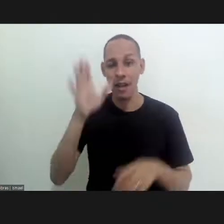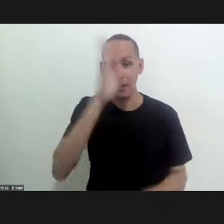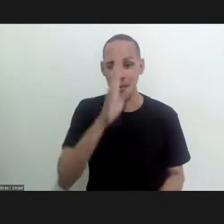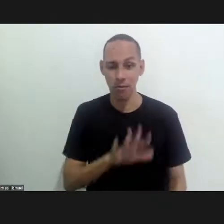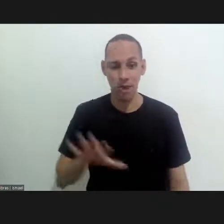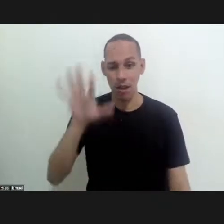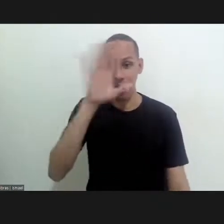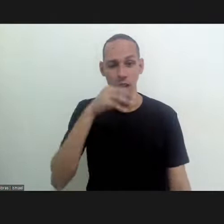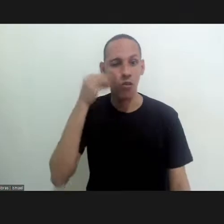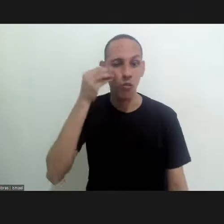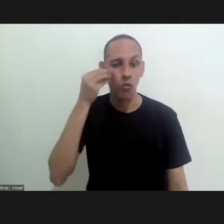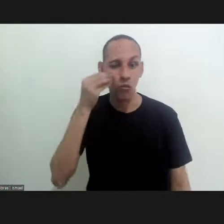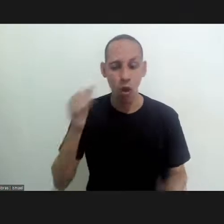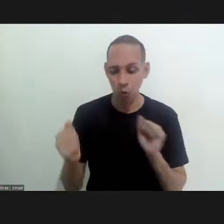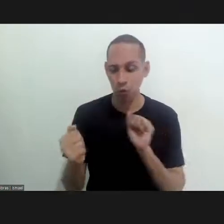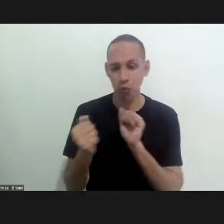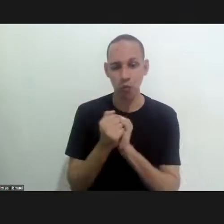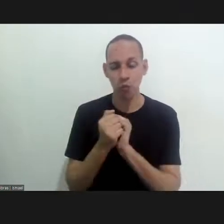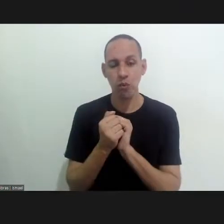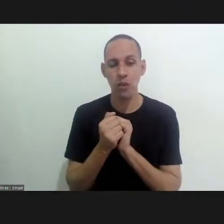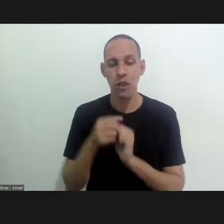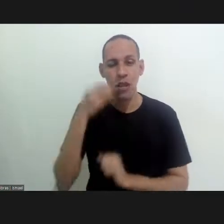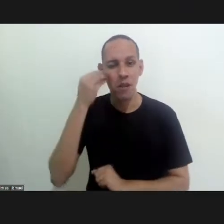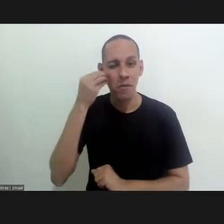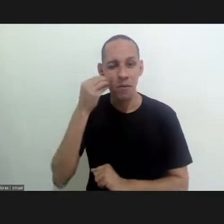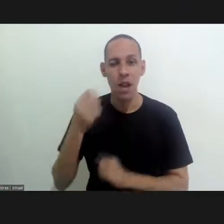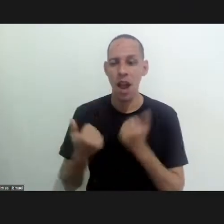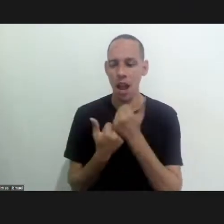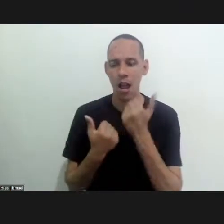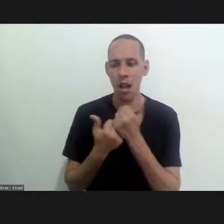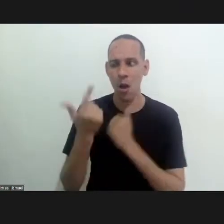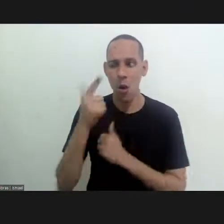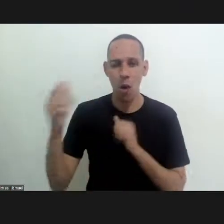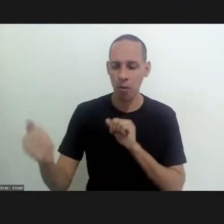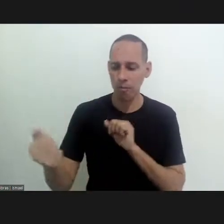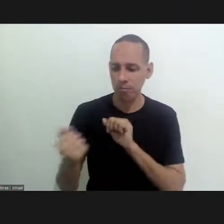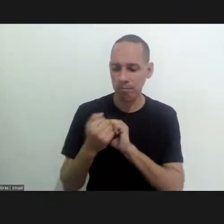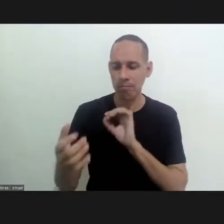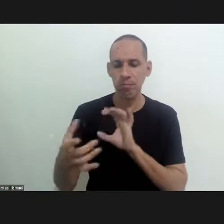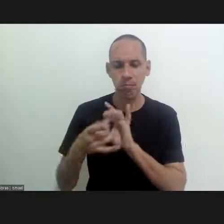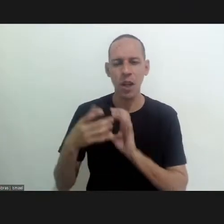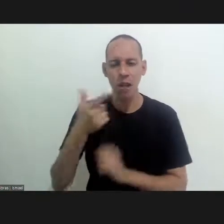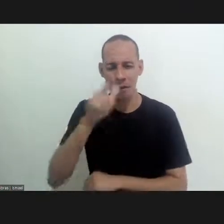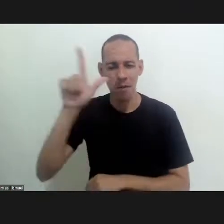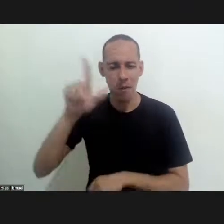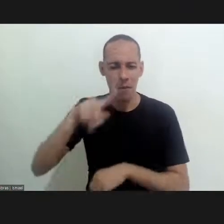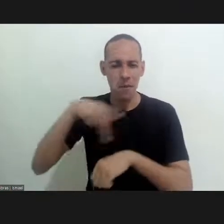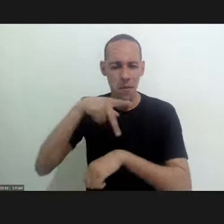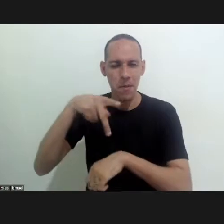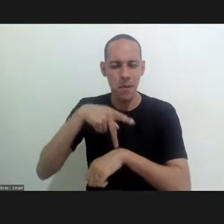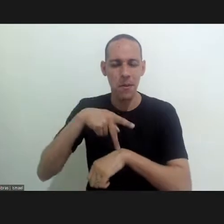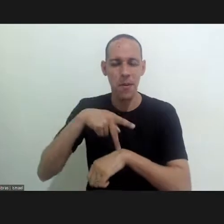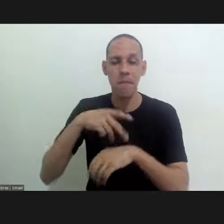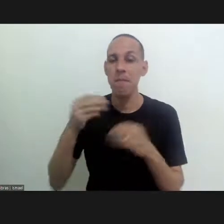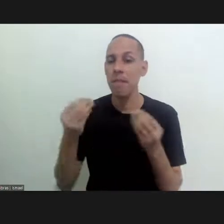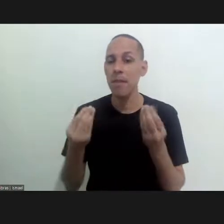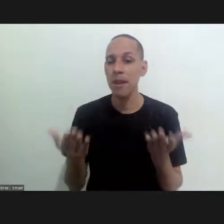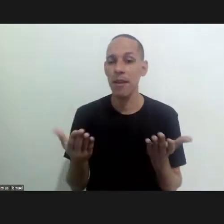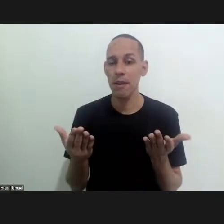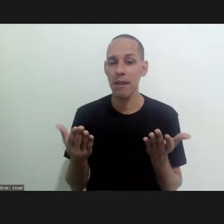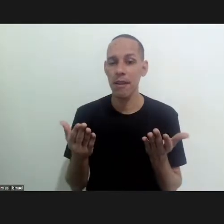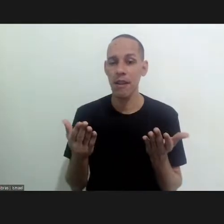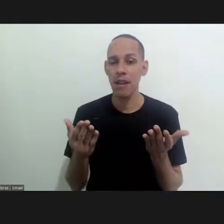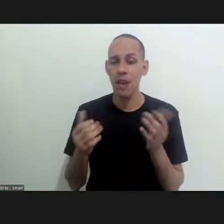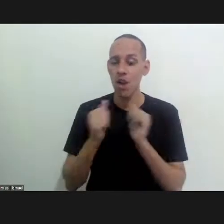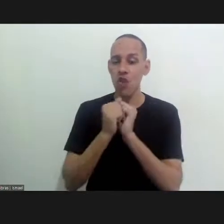experience to bring that together with the work of experience of the people in other countries